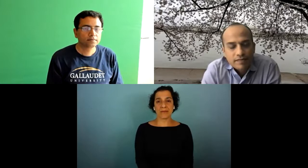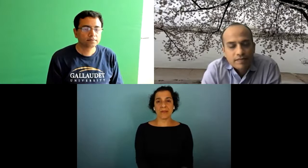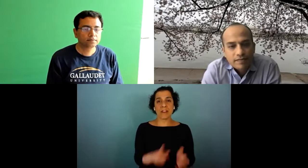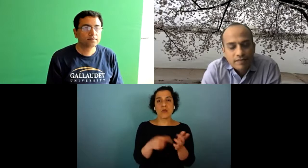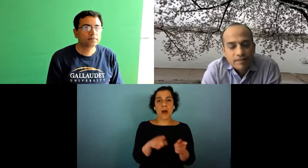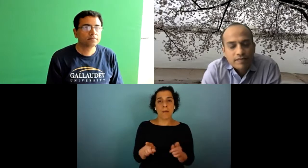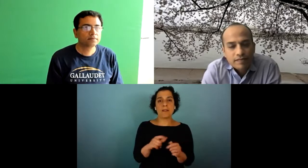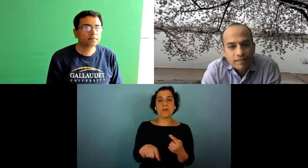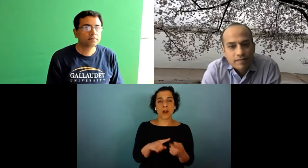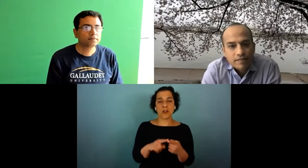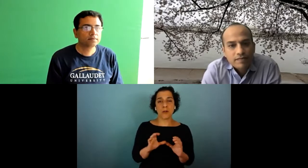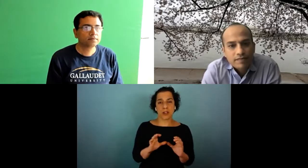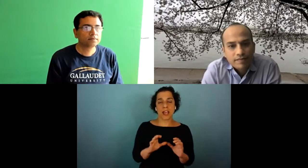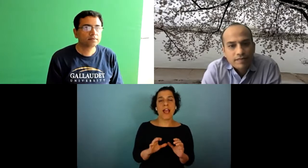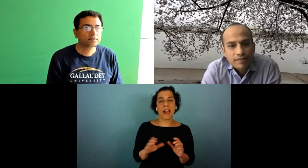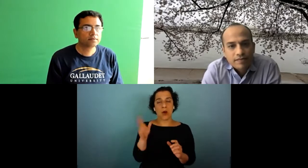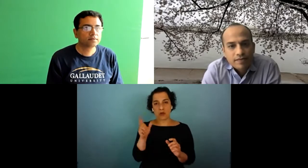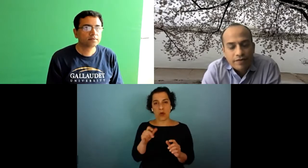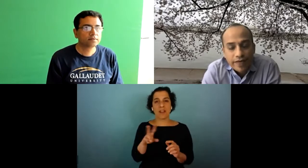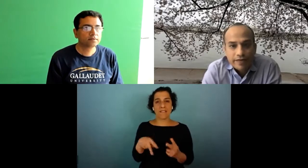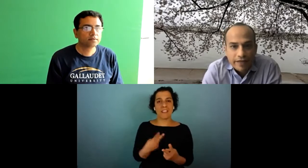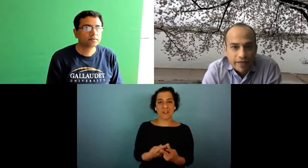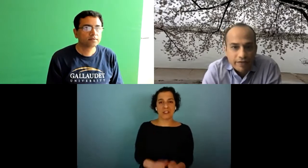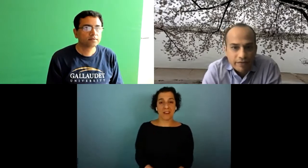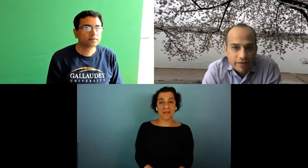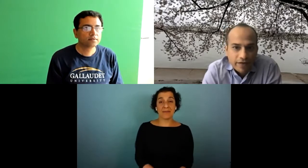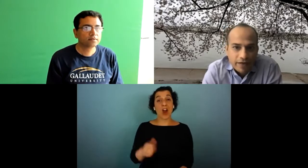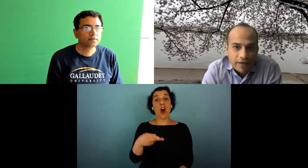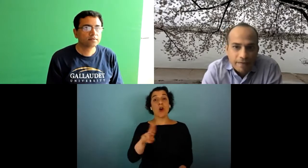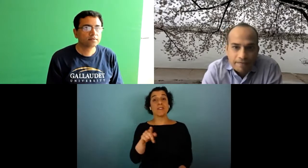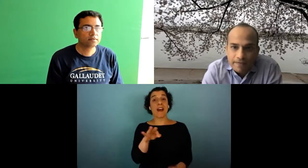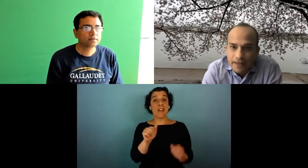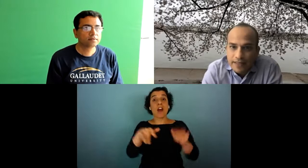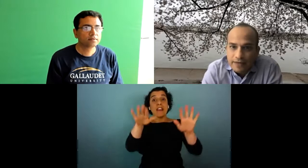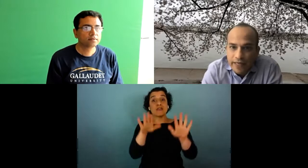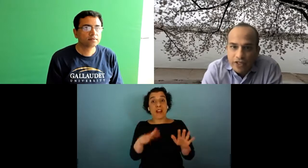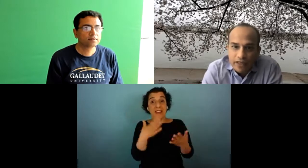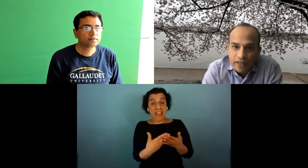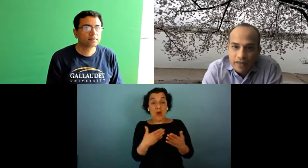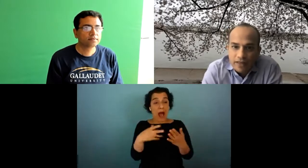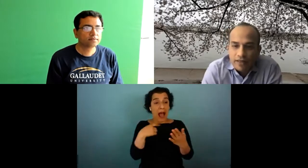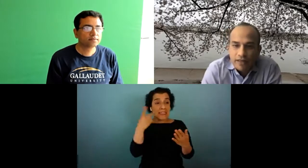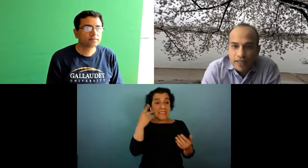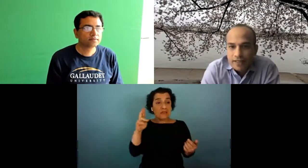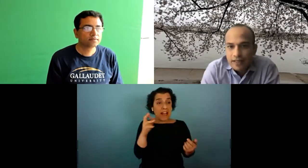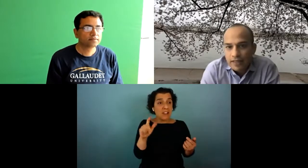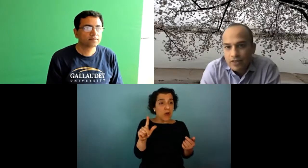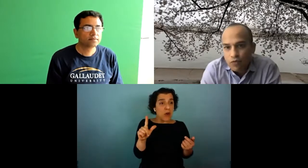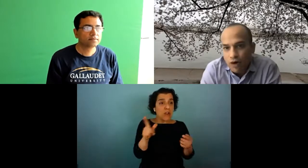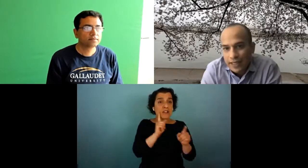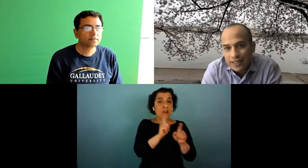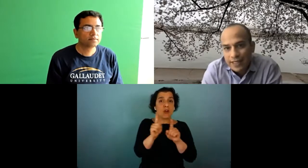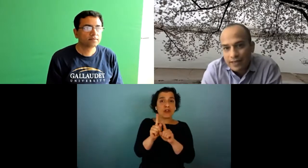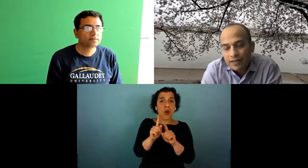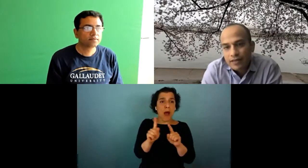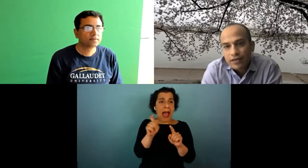auditorily and vice versa great thank you um i see rachel is asking to